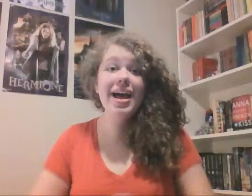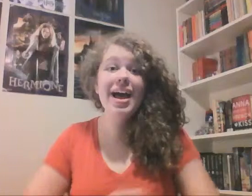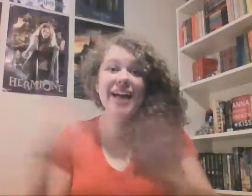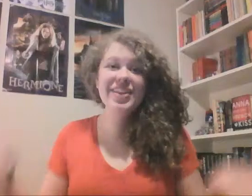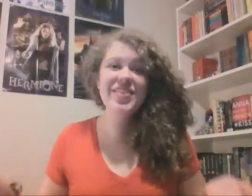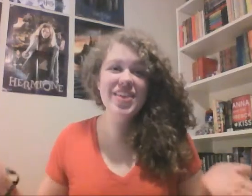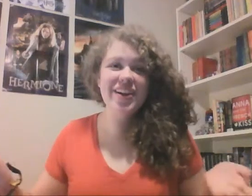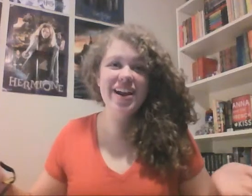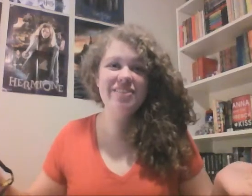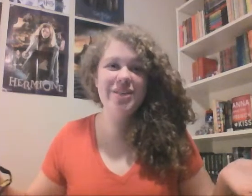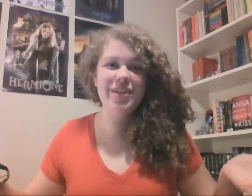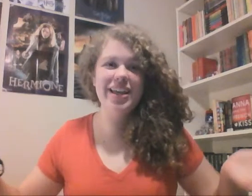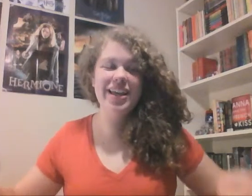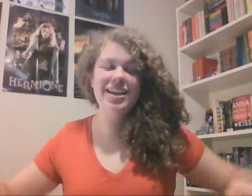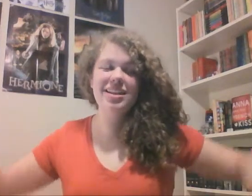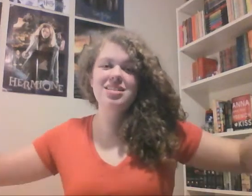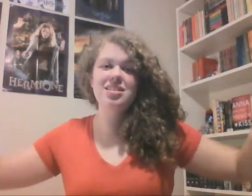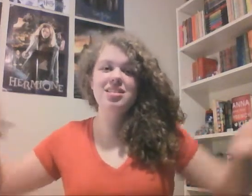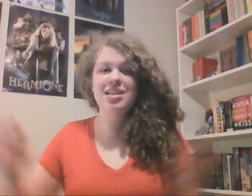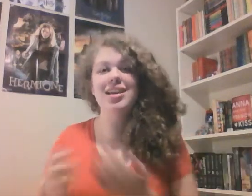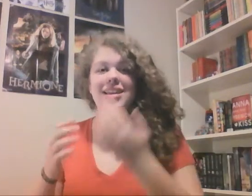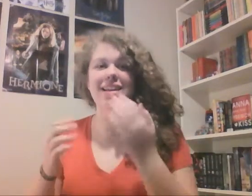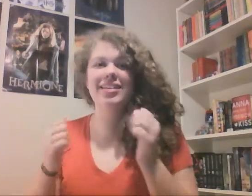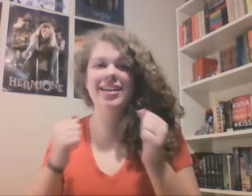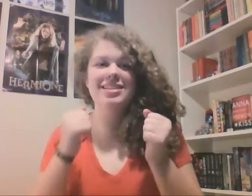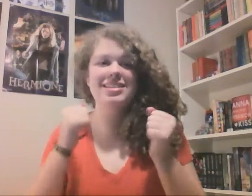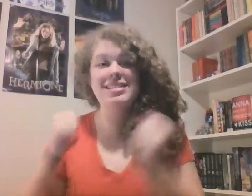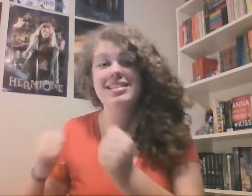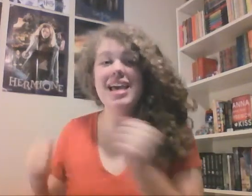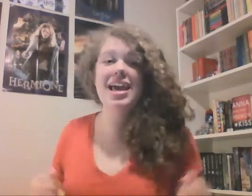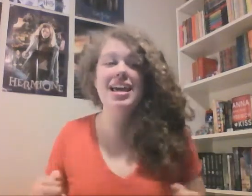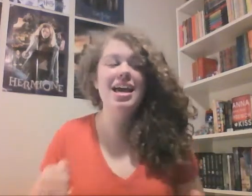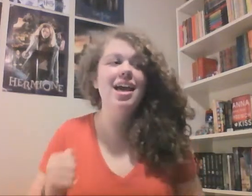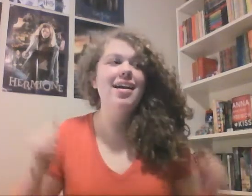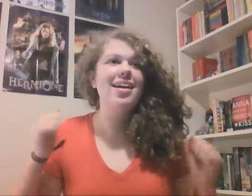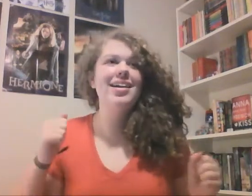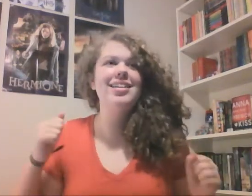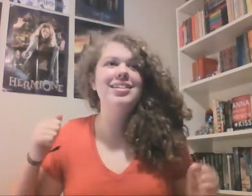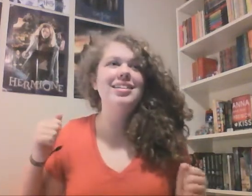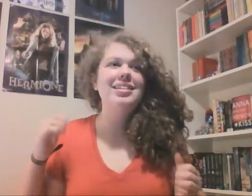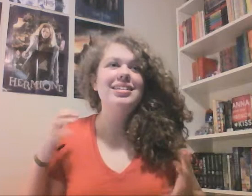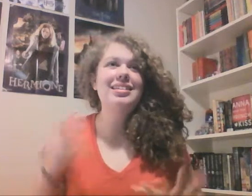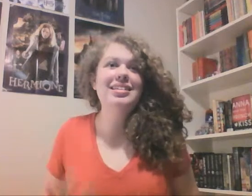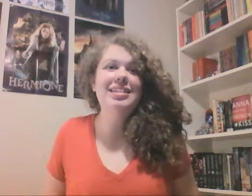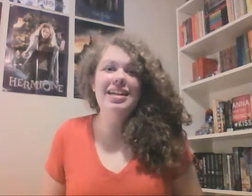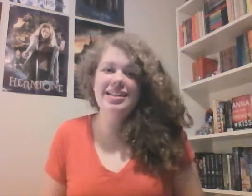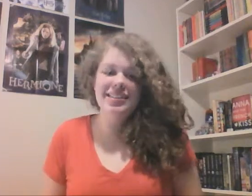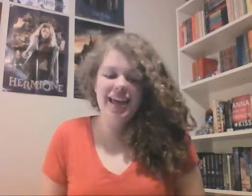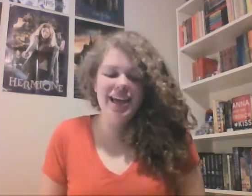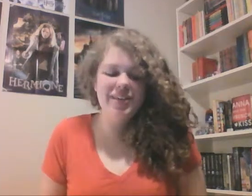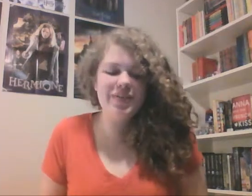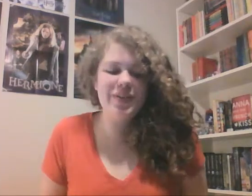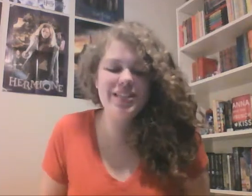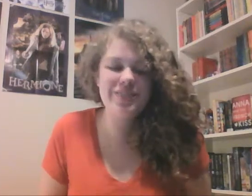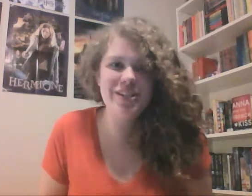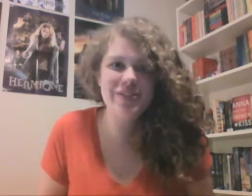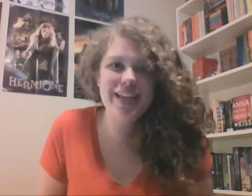Hello there, everybody. It is Tegan here again today, and today I am going to be doing